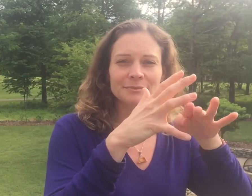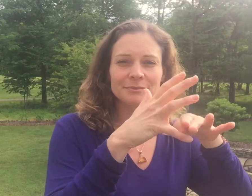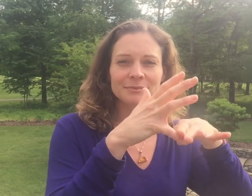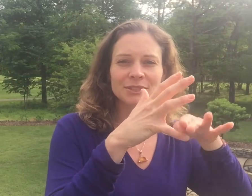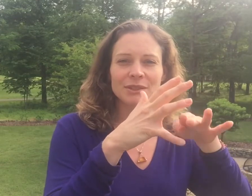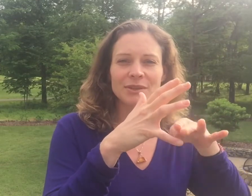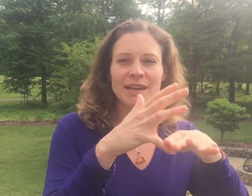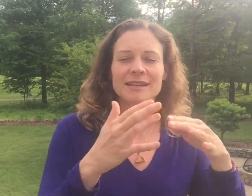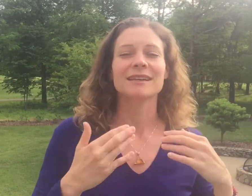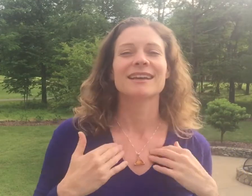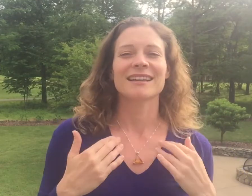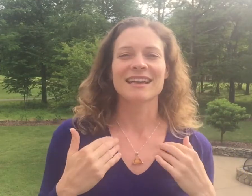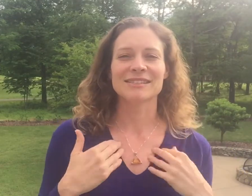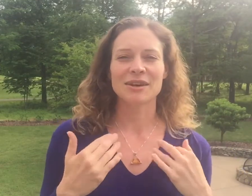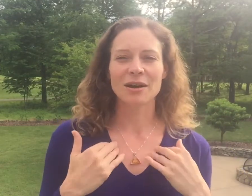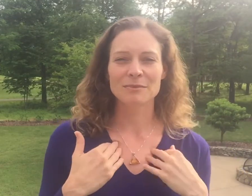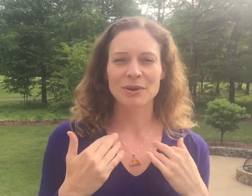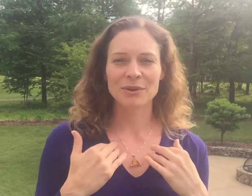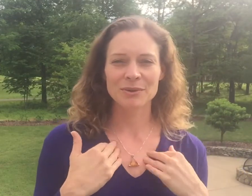Doing great. Next, collarbone.